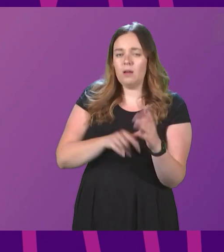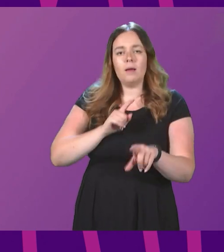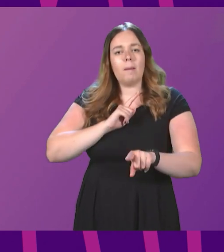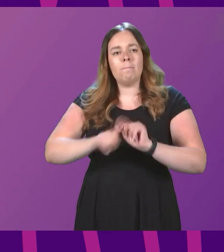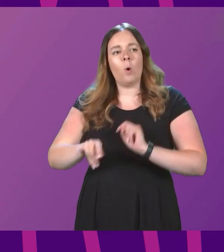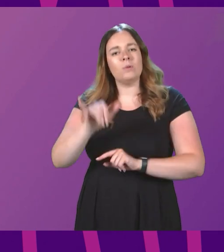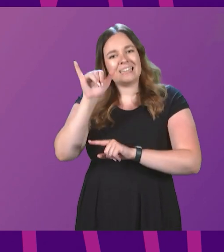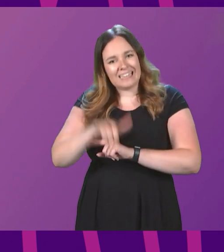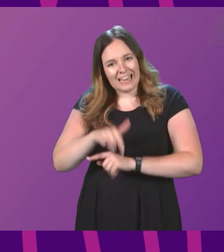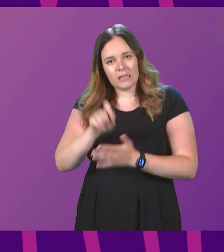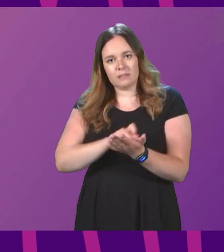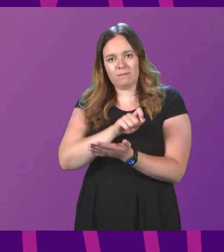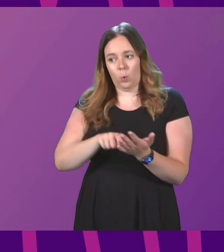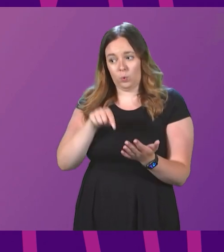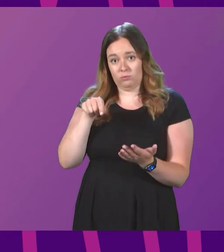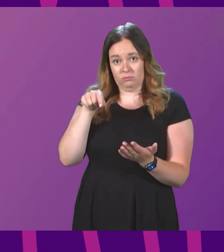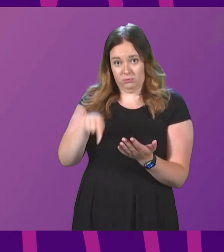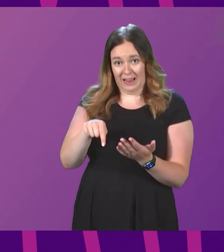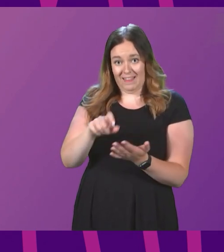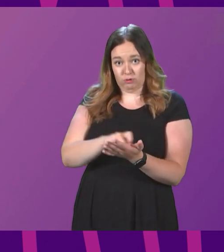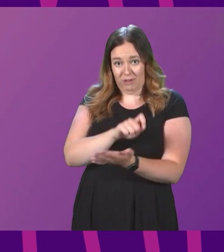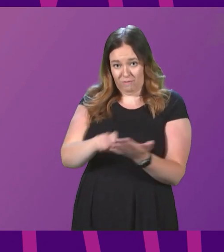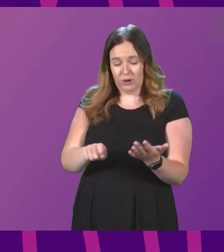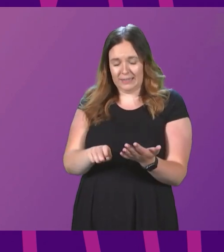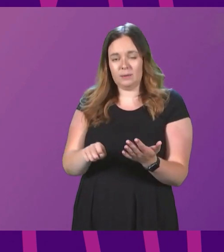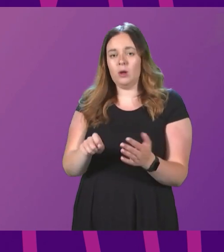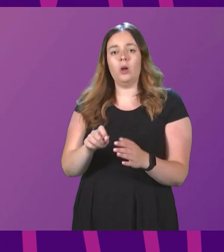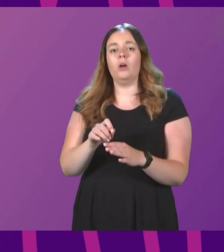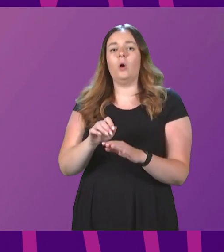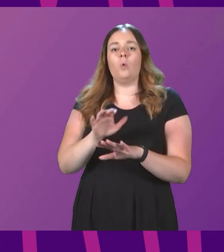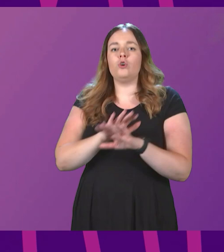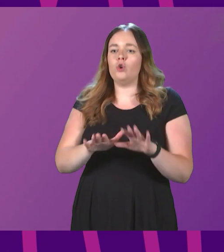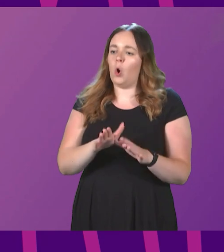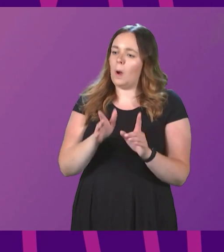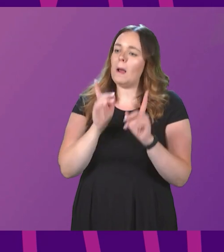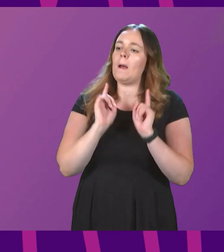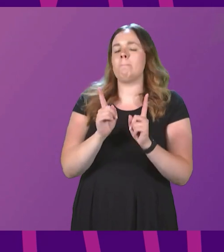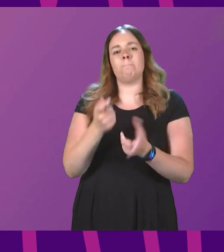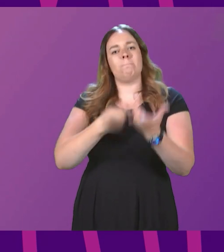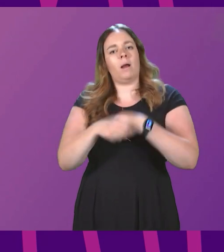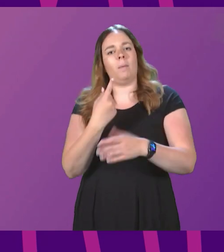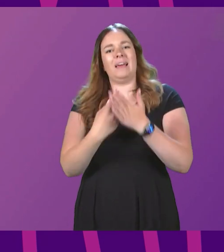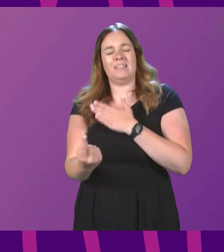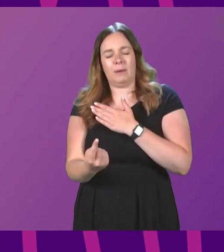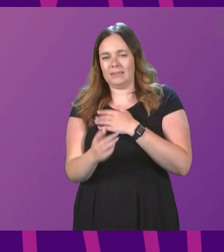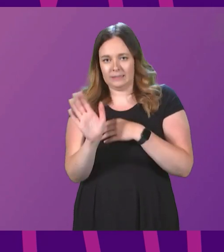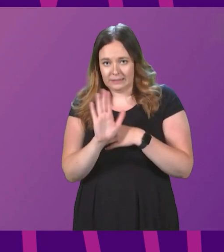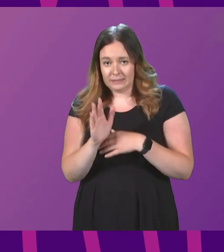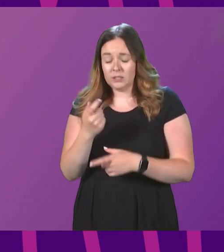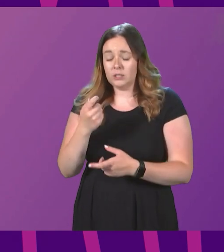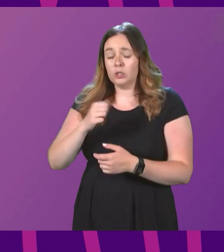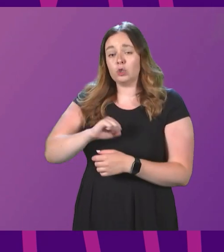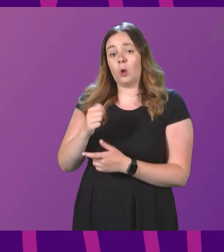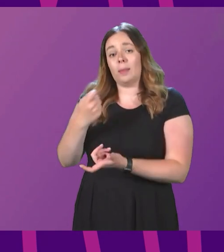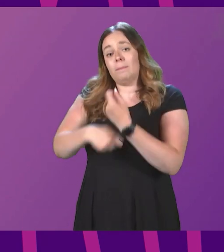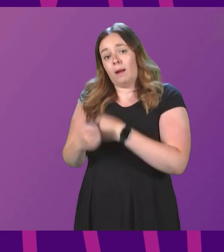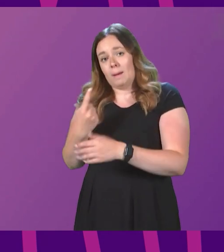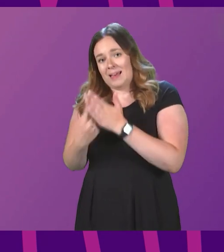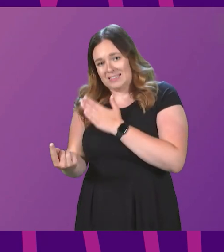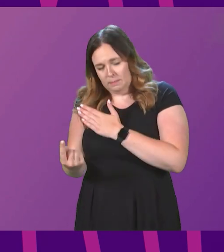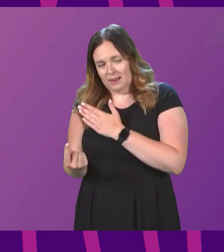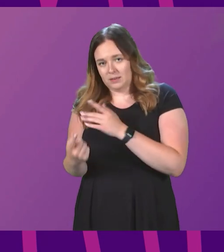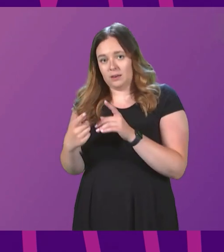vote in this referendum will not in and of itself make Scotland independent. For Scotland to become independent